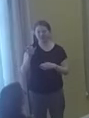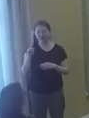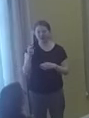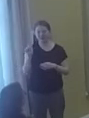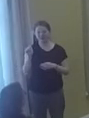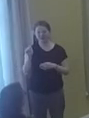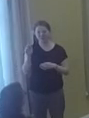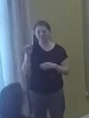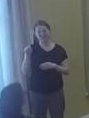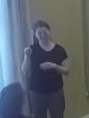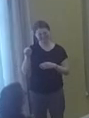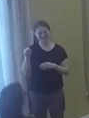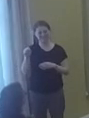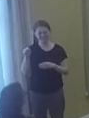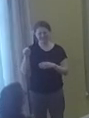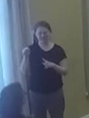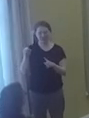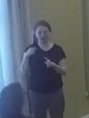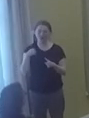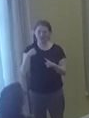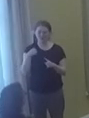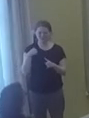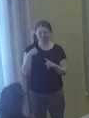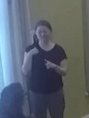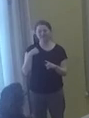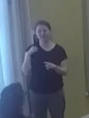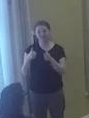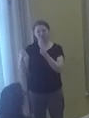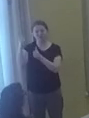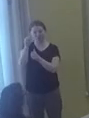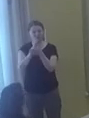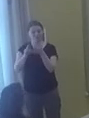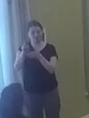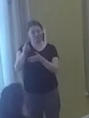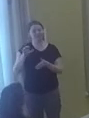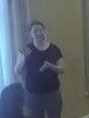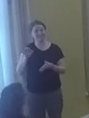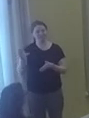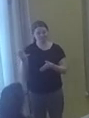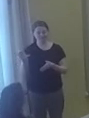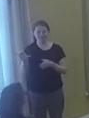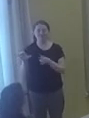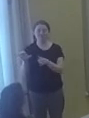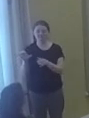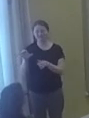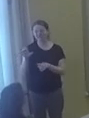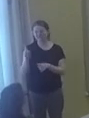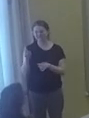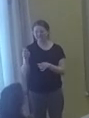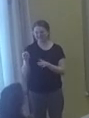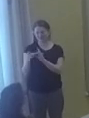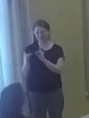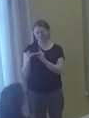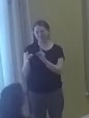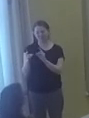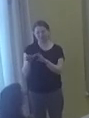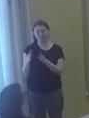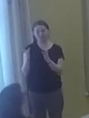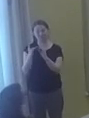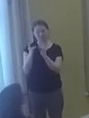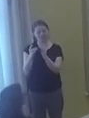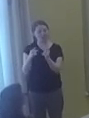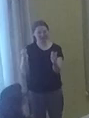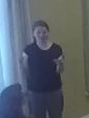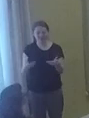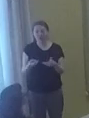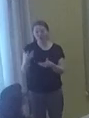I was introduced earlier, but just to remind you, I'm chair of the university faculty. And as Dean Wang said in his opening remarks, we have invited